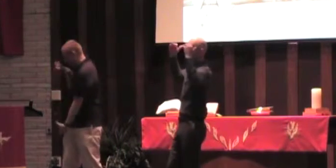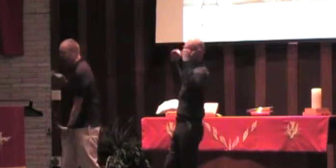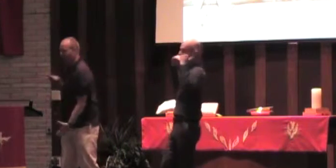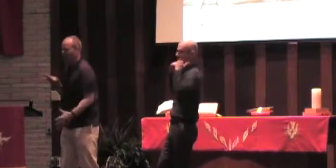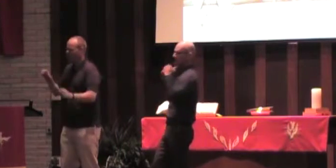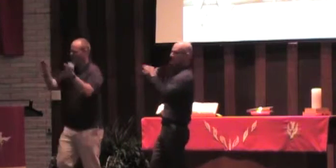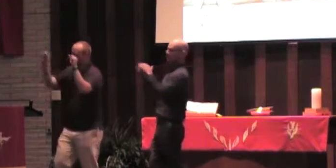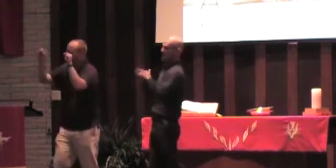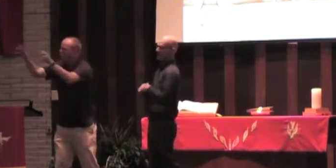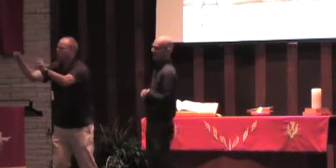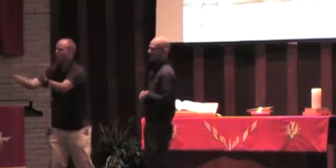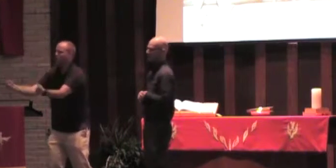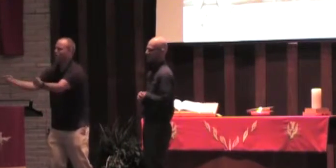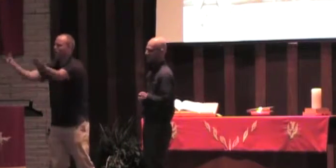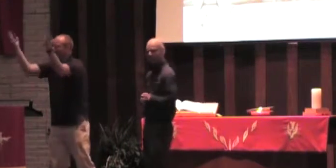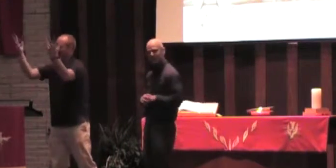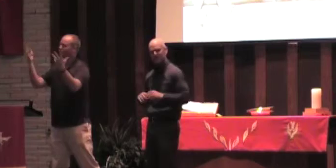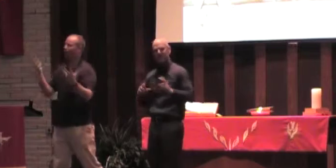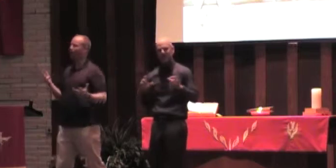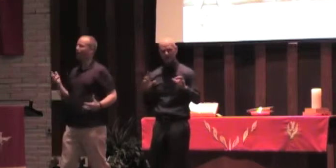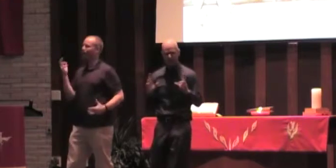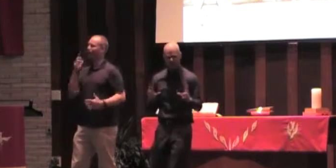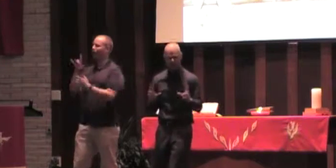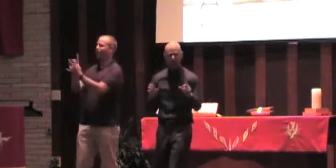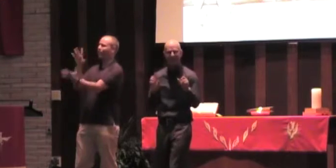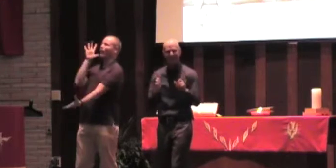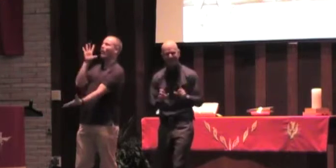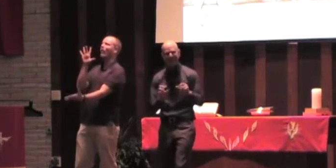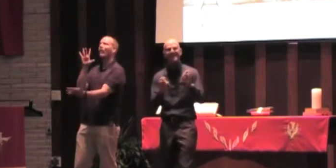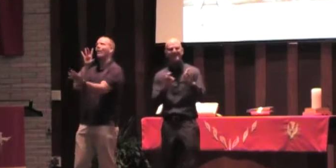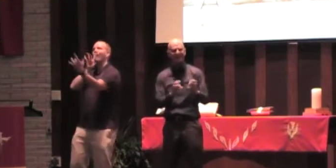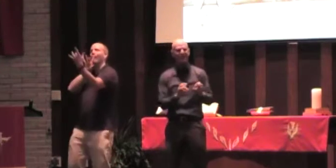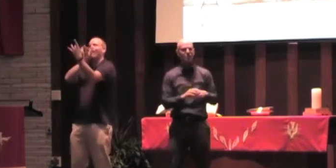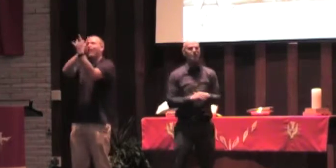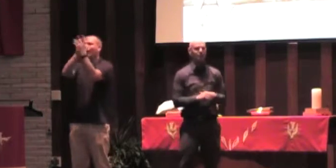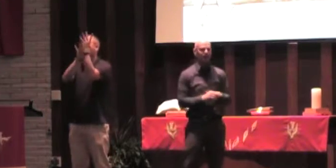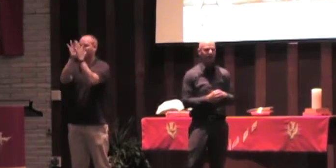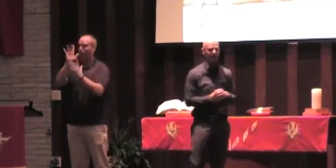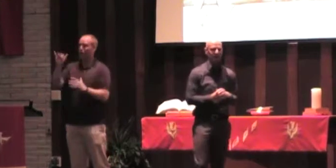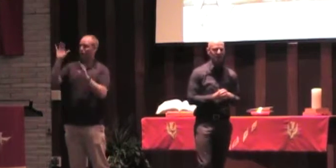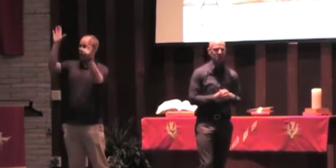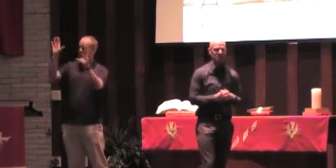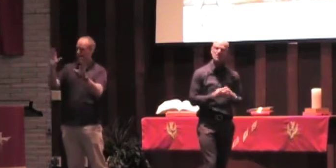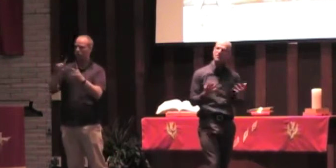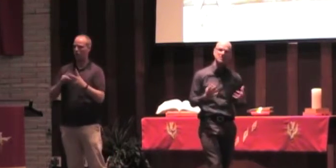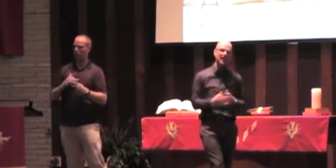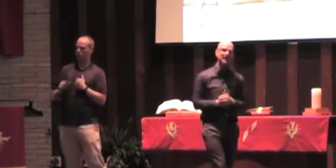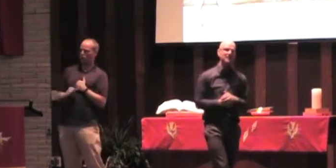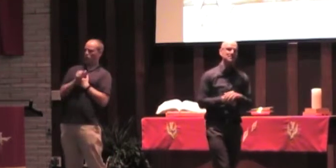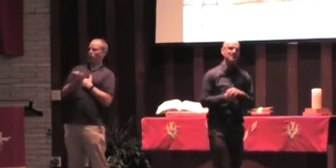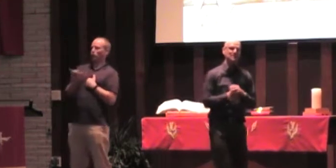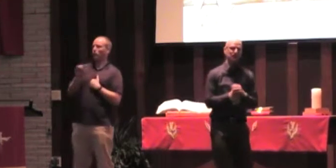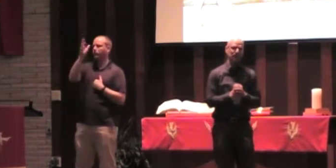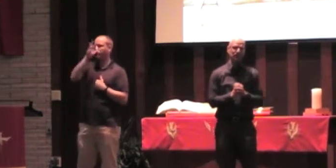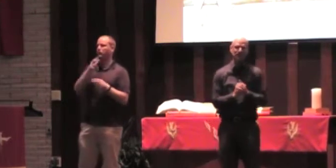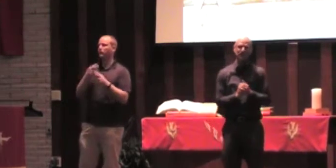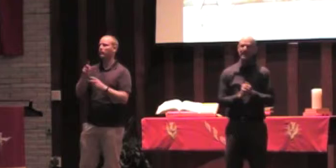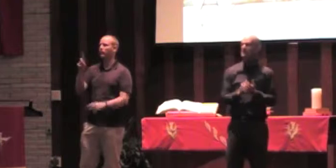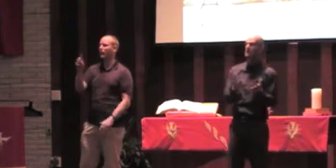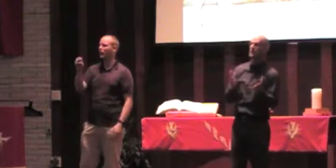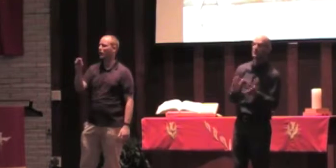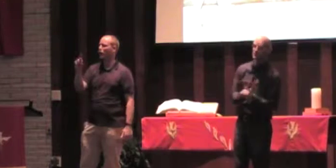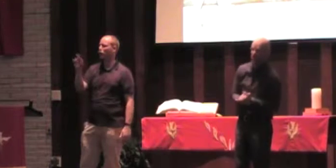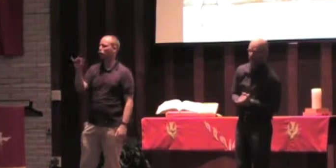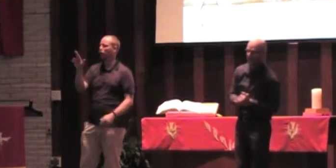in smoke, and they're being liberated in the purse of Jesus, and it's awesome, and yet, it's also threatening. So there's a guy named Demetrius.